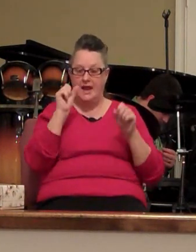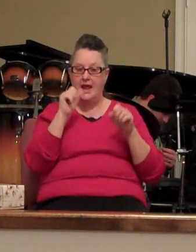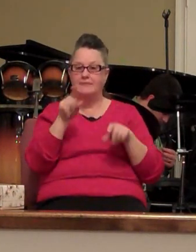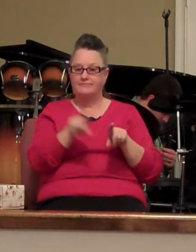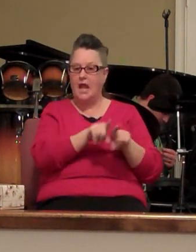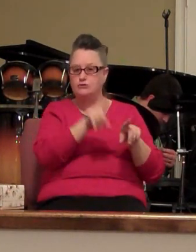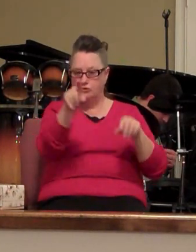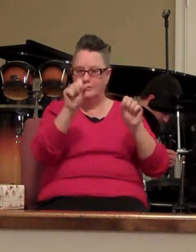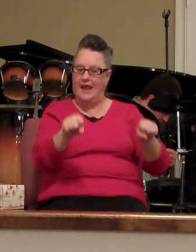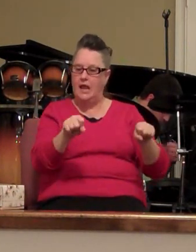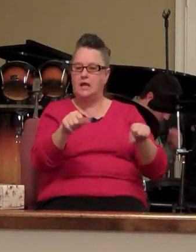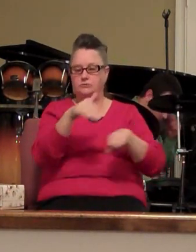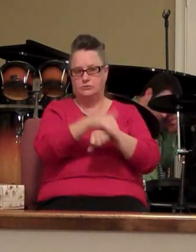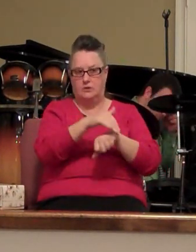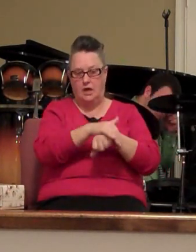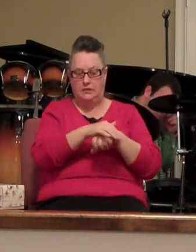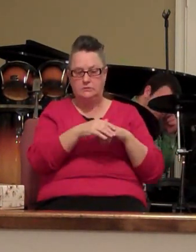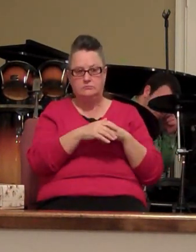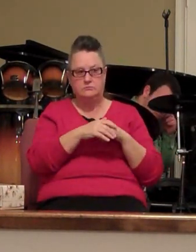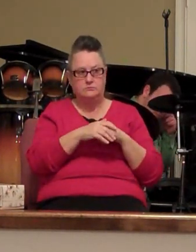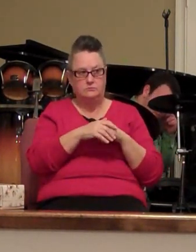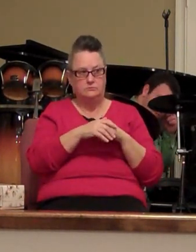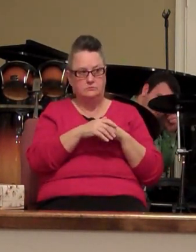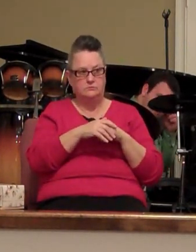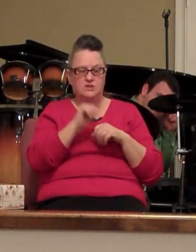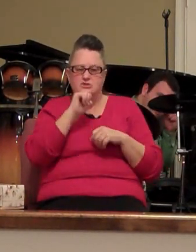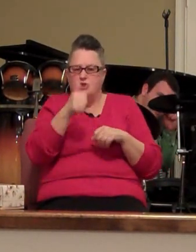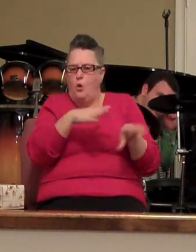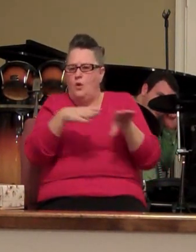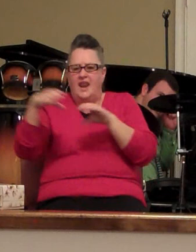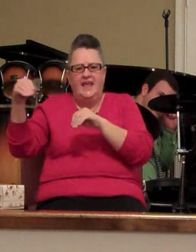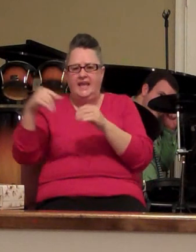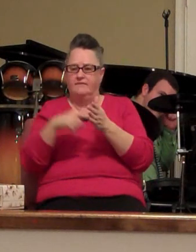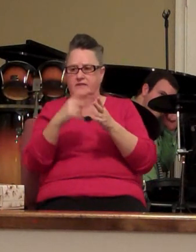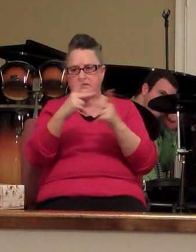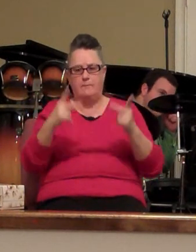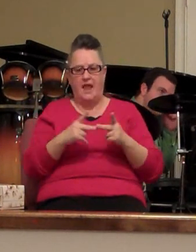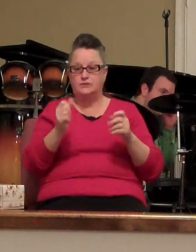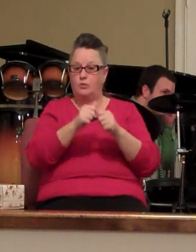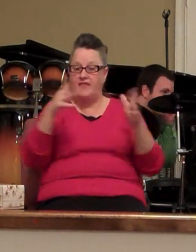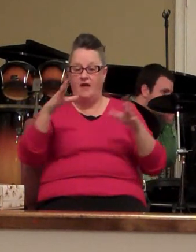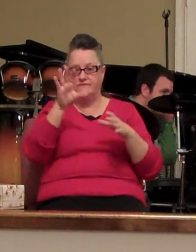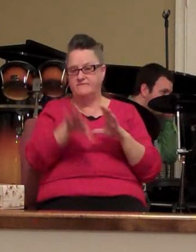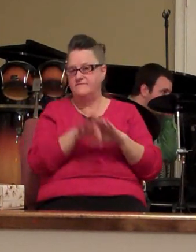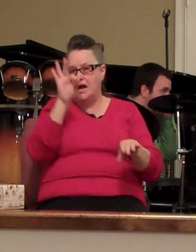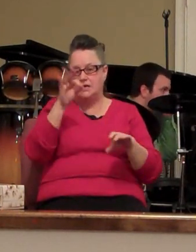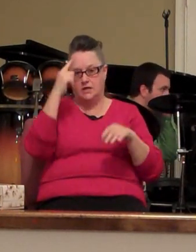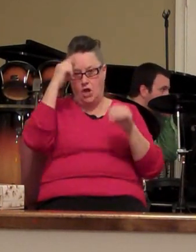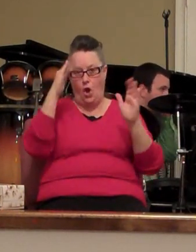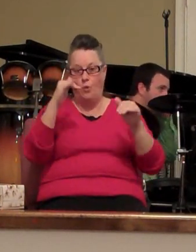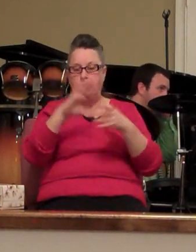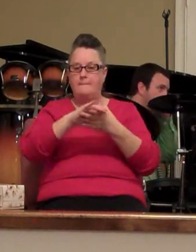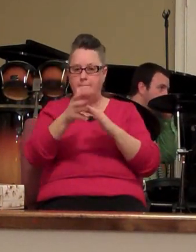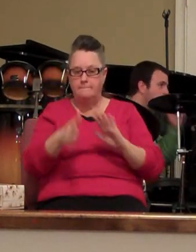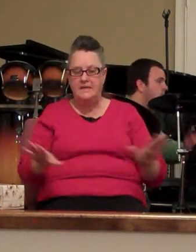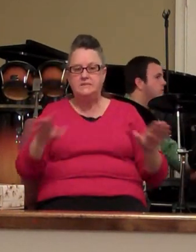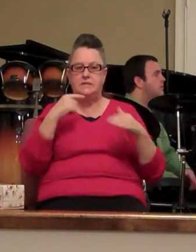tonight don't leave this place without finding hope peace and happiness